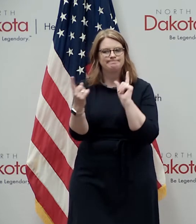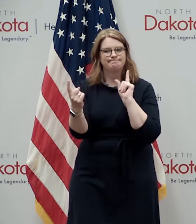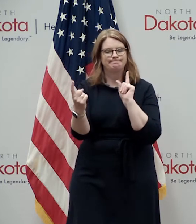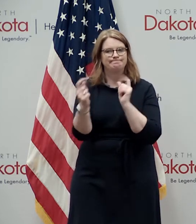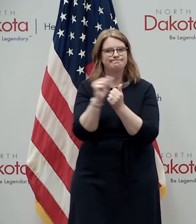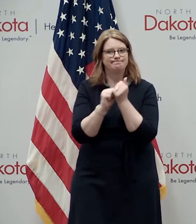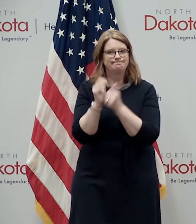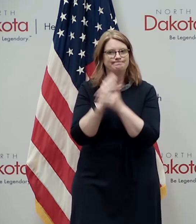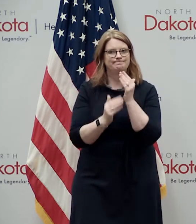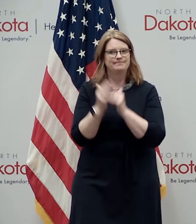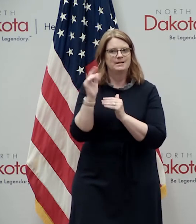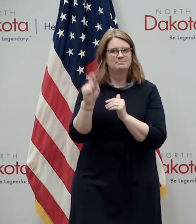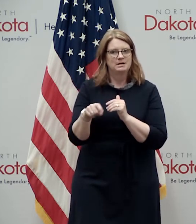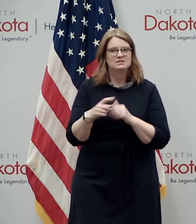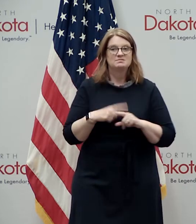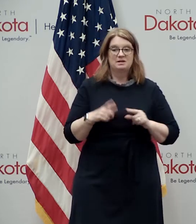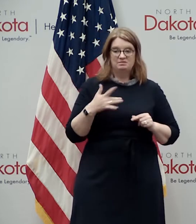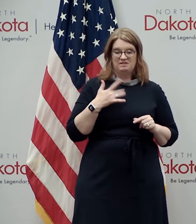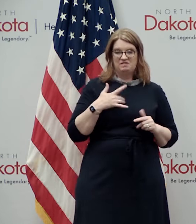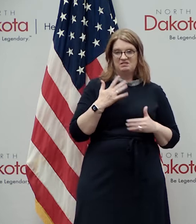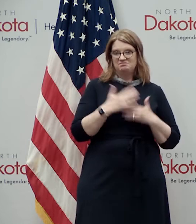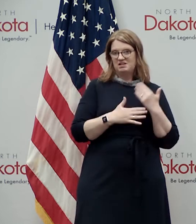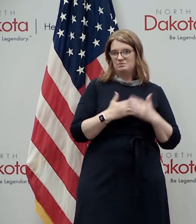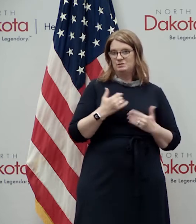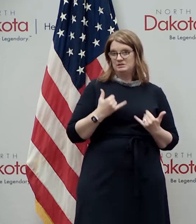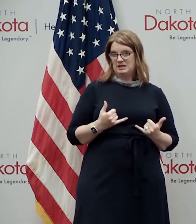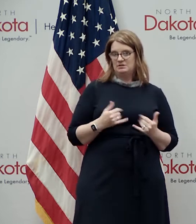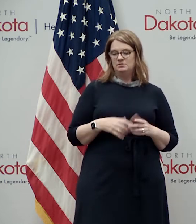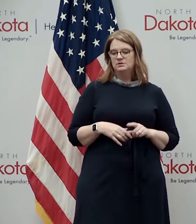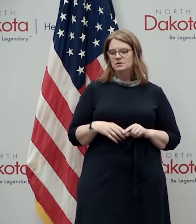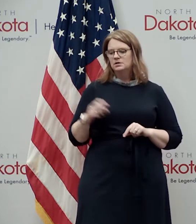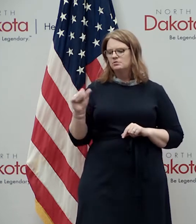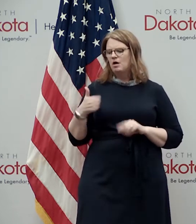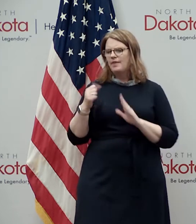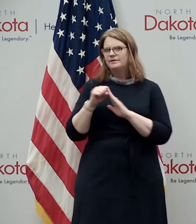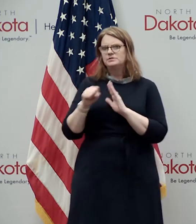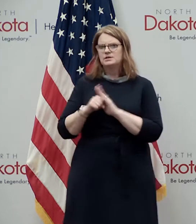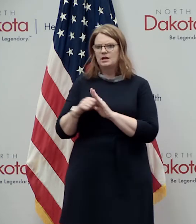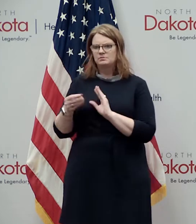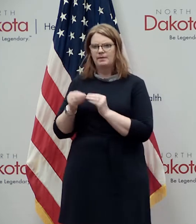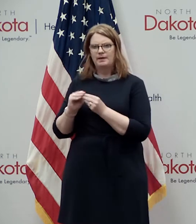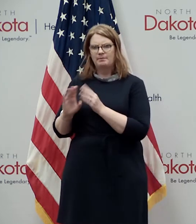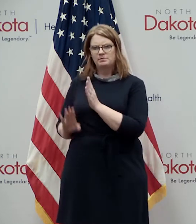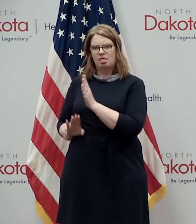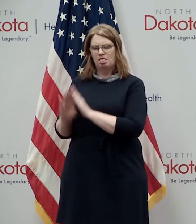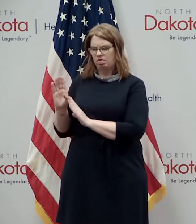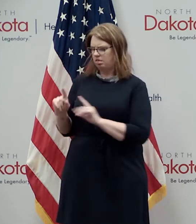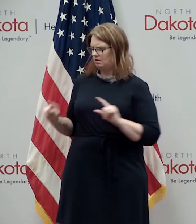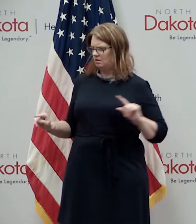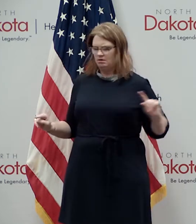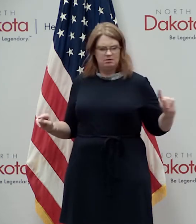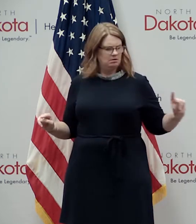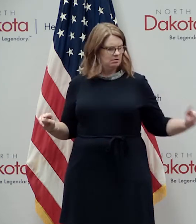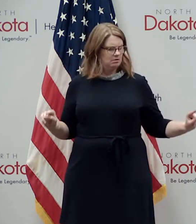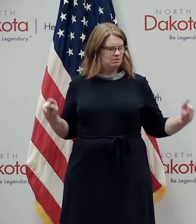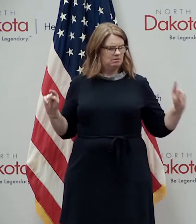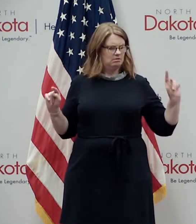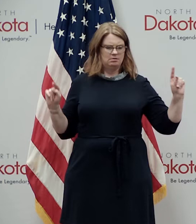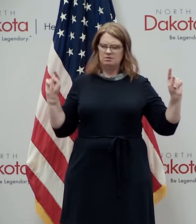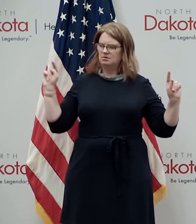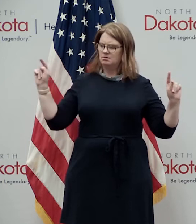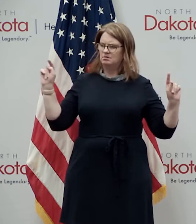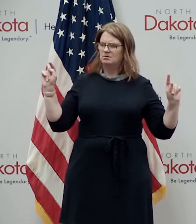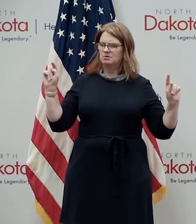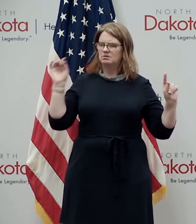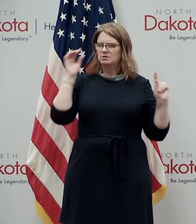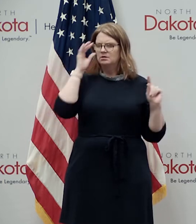very good position right now i think when we see other states with rising numbers we have to again be careful there's a lot of headlines about numbers